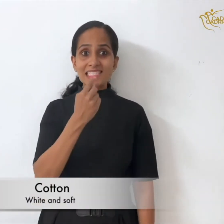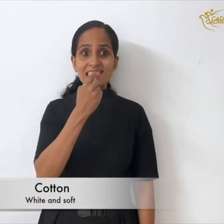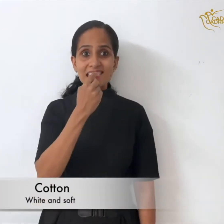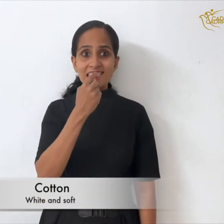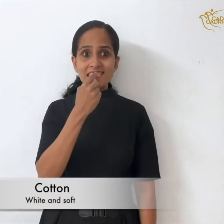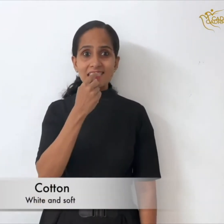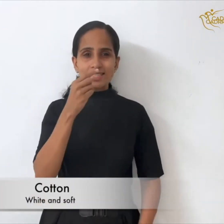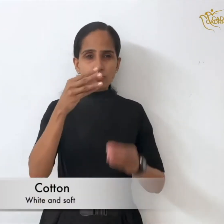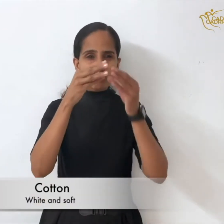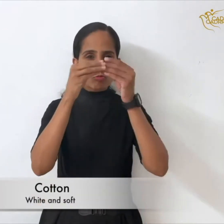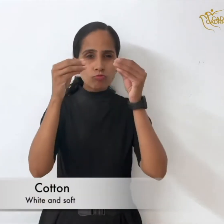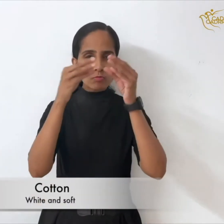cotton